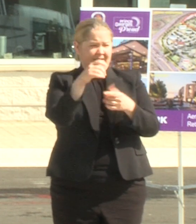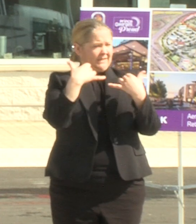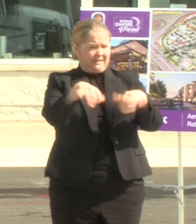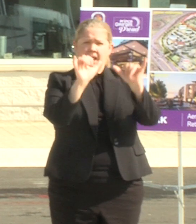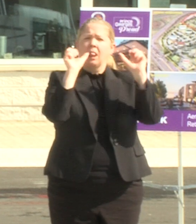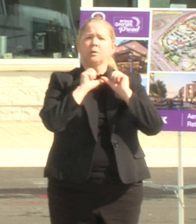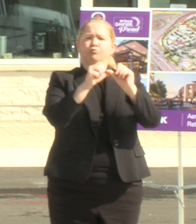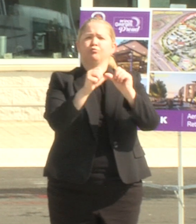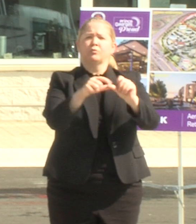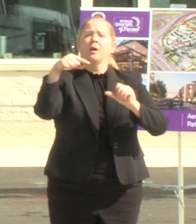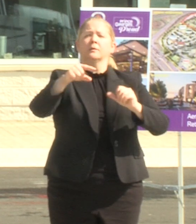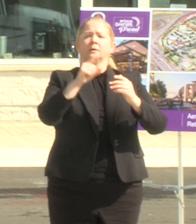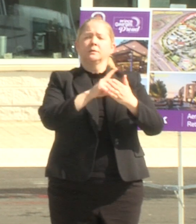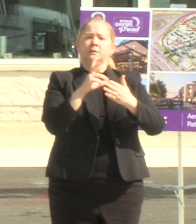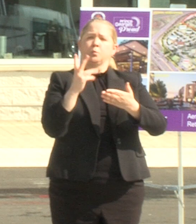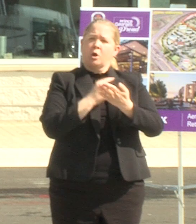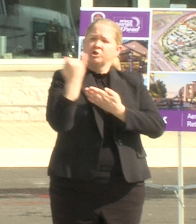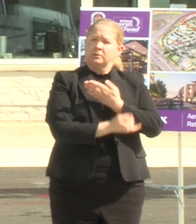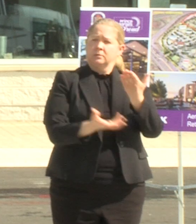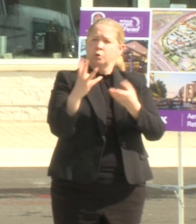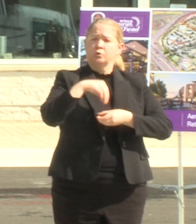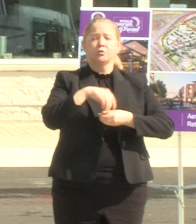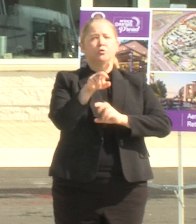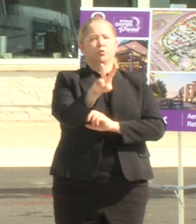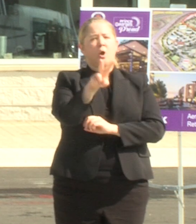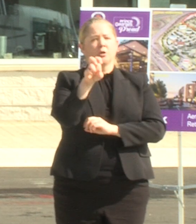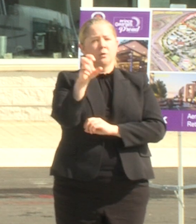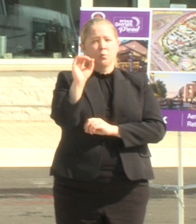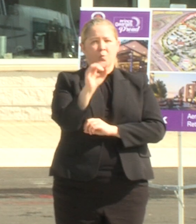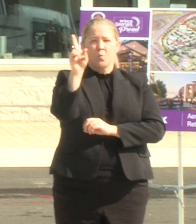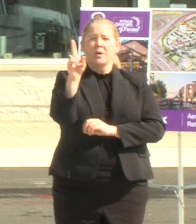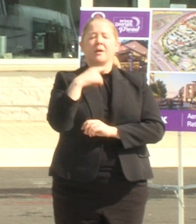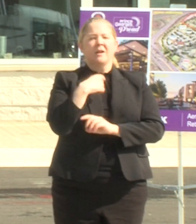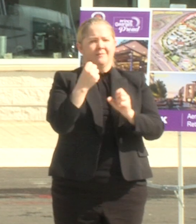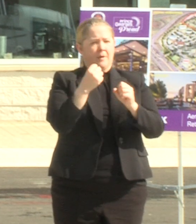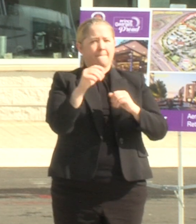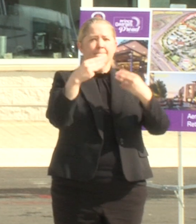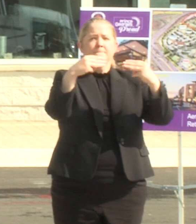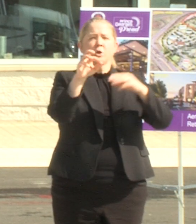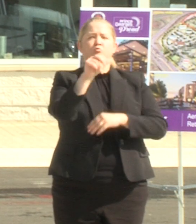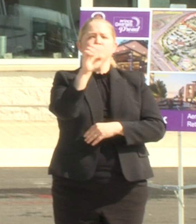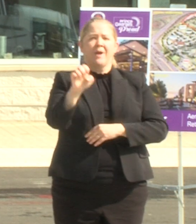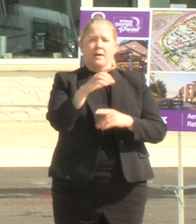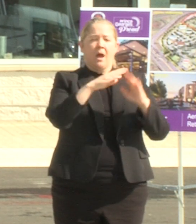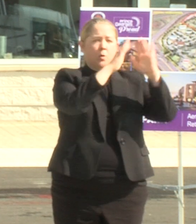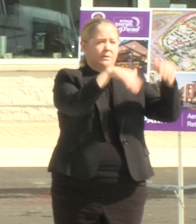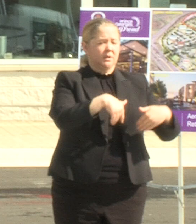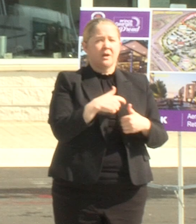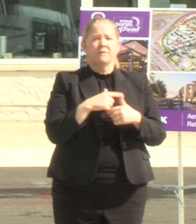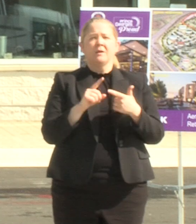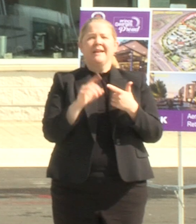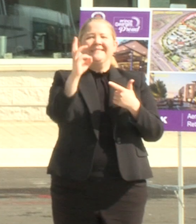thank you thank you this project includes 201 units of market rate multi-family housing over 60 000 square